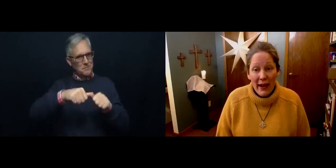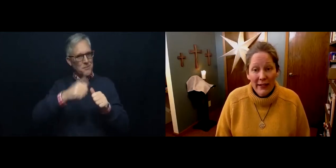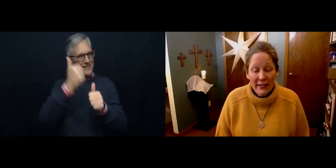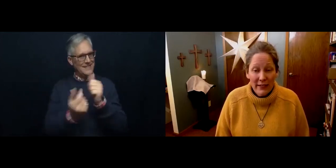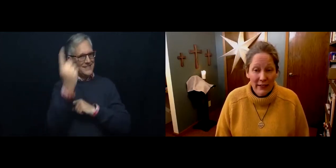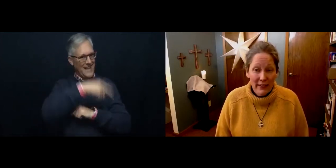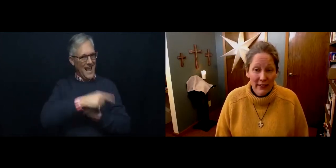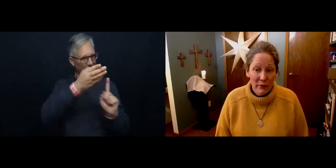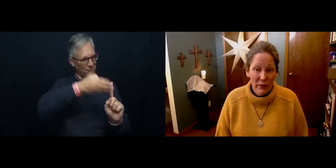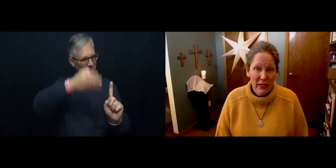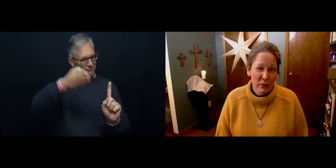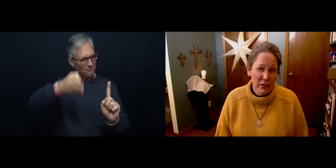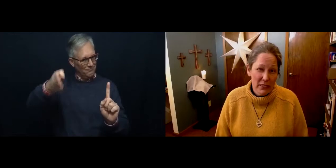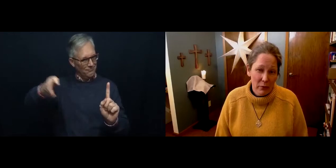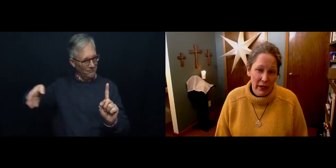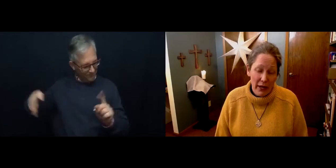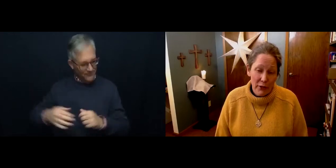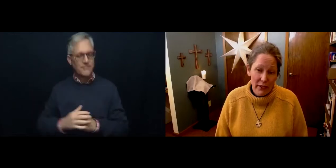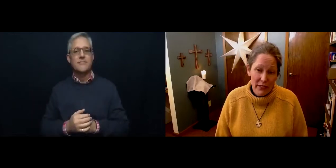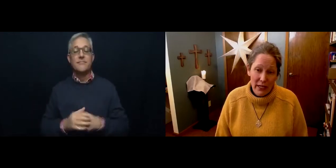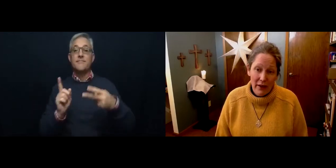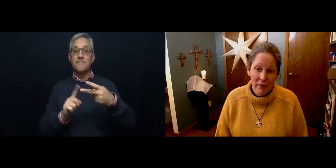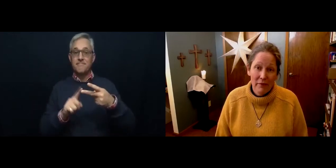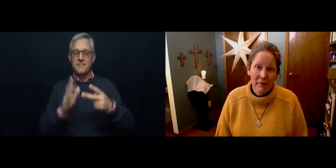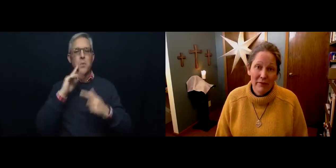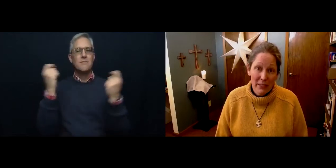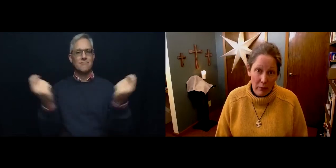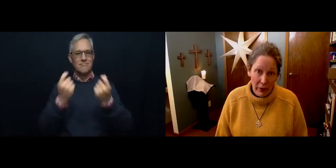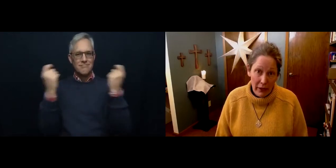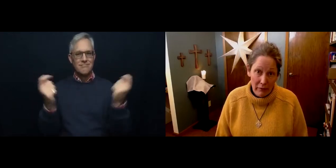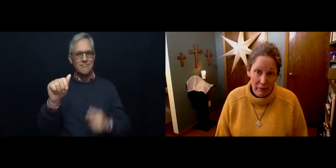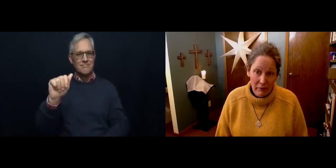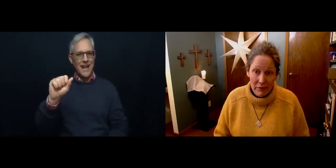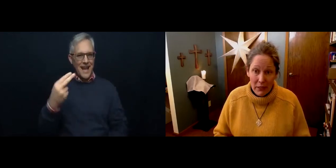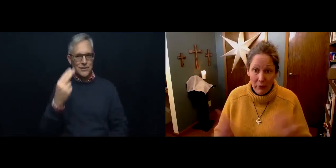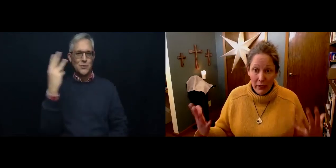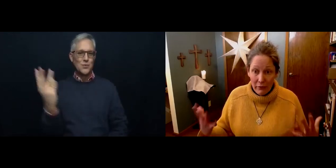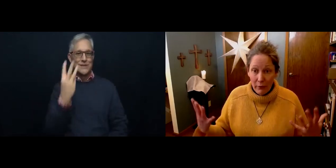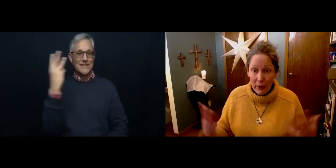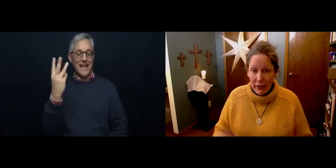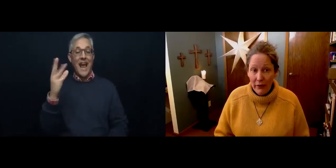And we will celebrate Ash Wednesday separated from one another.